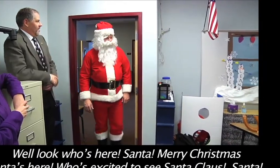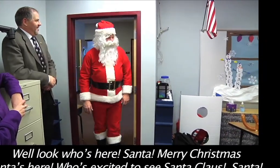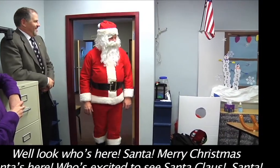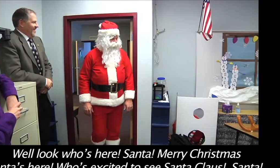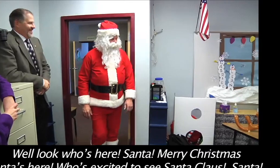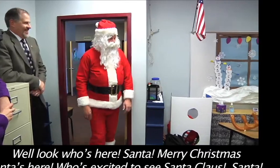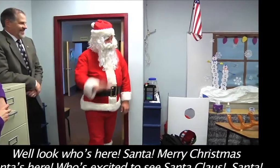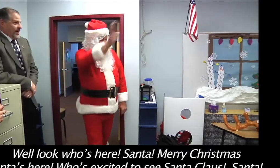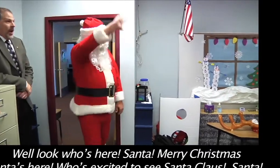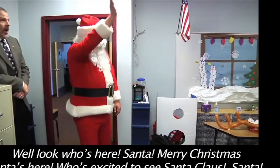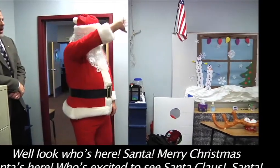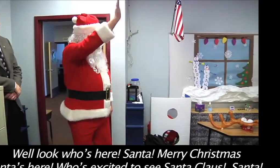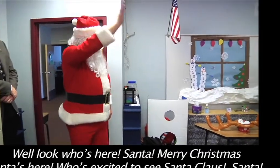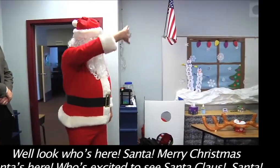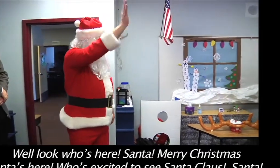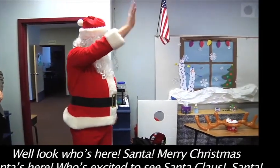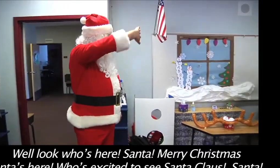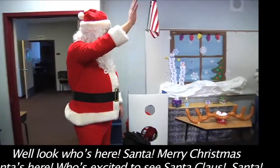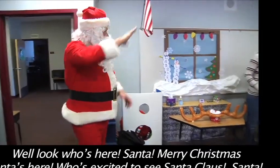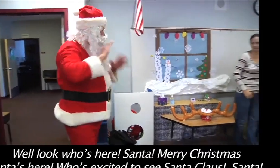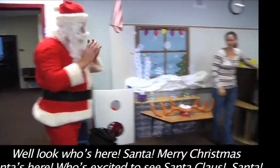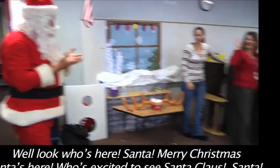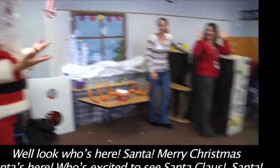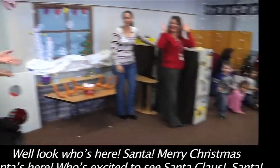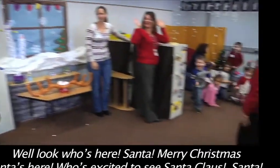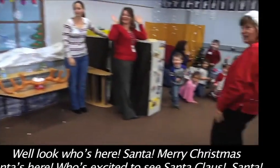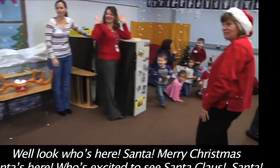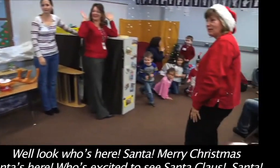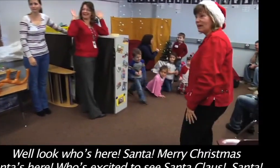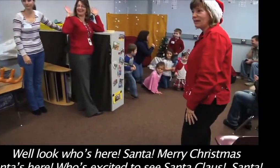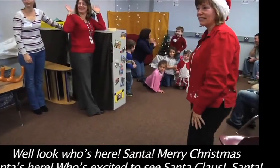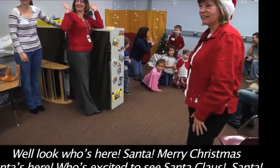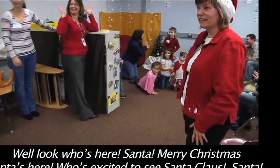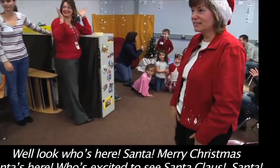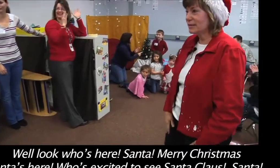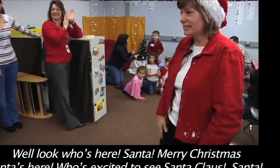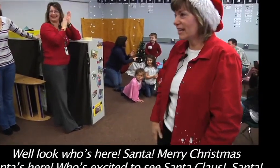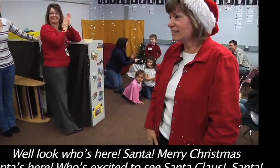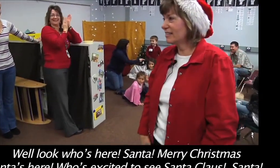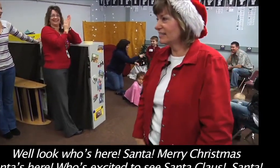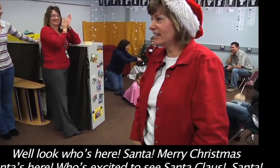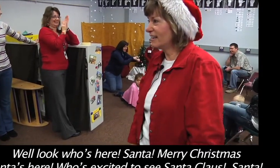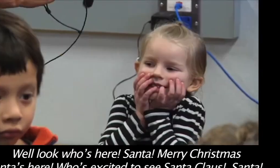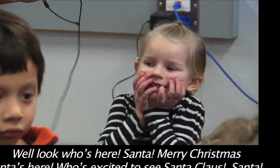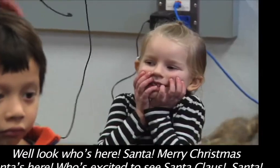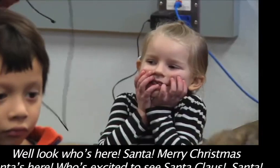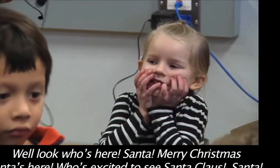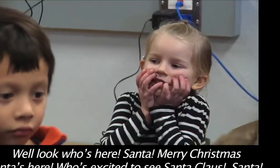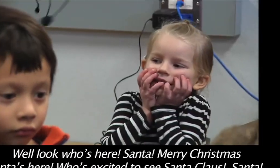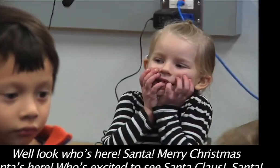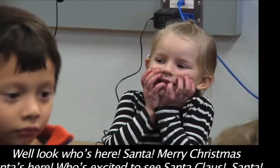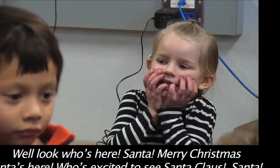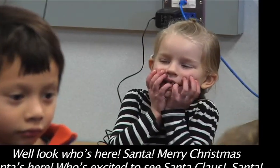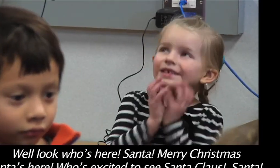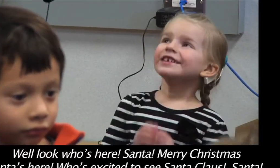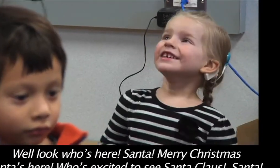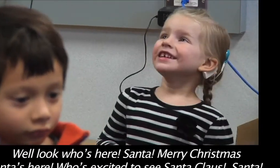bells, bells. Christmas, Santa's here. Who's excited to see